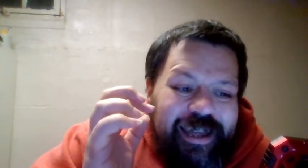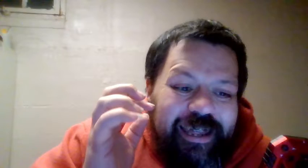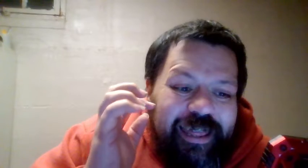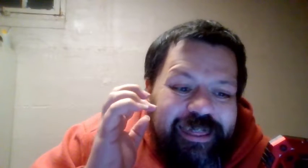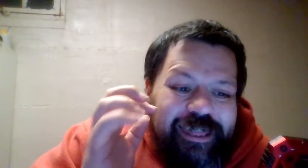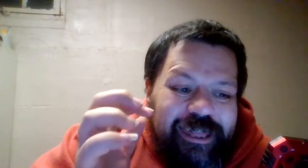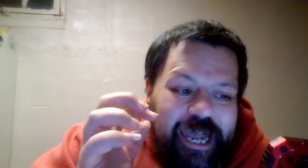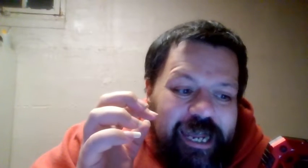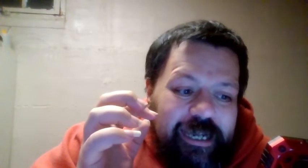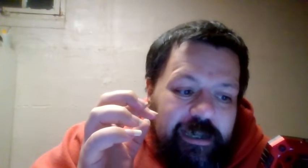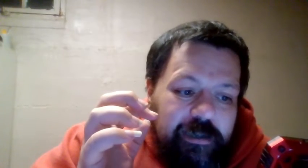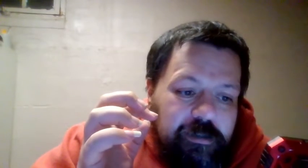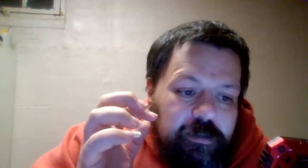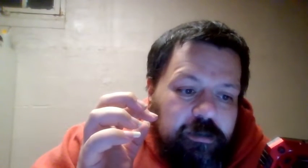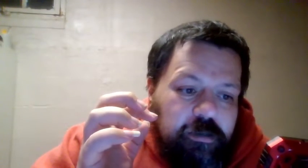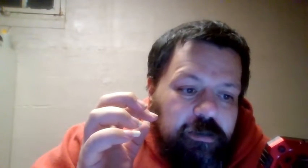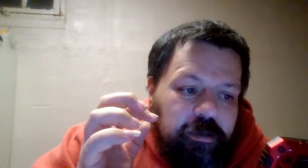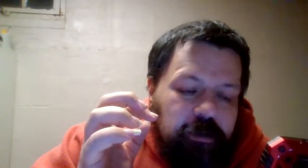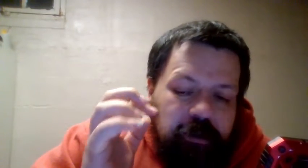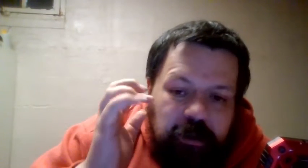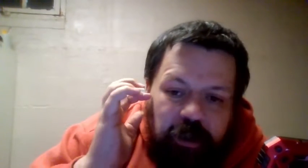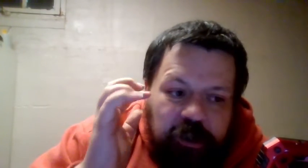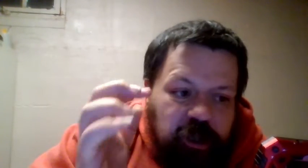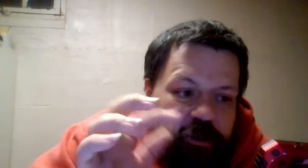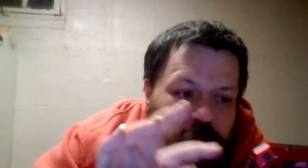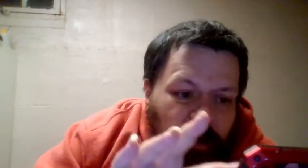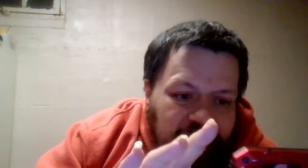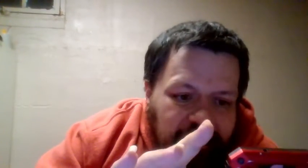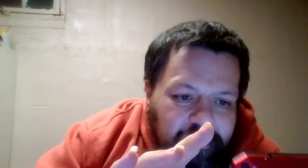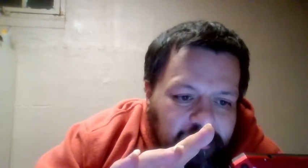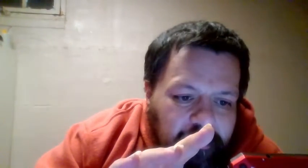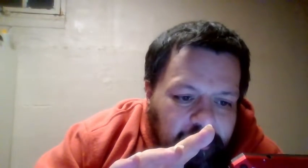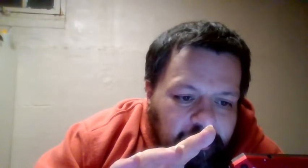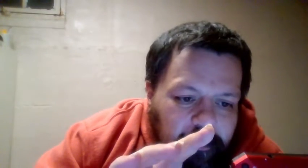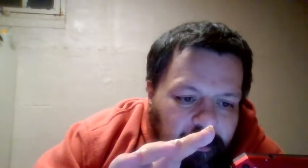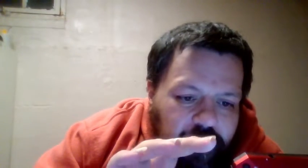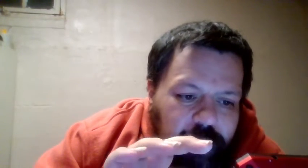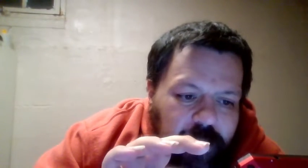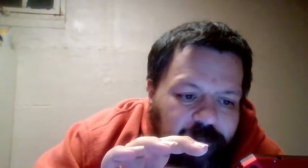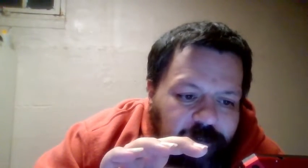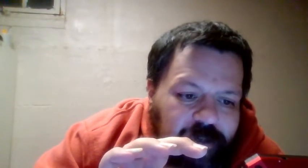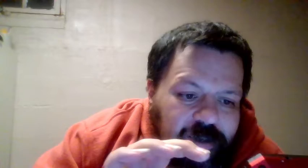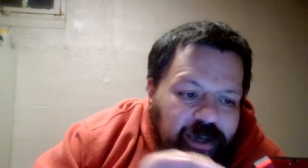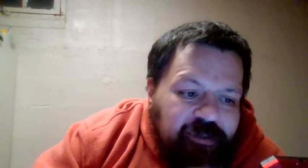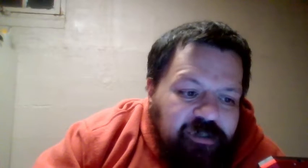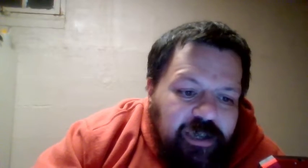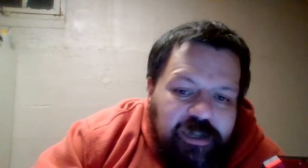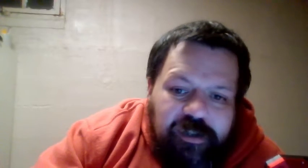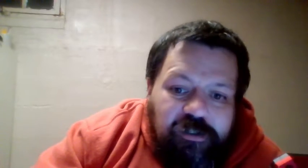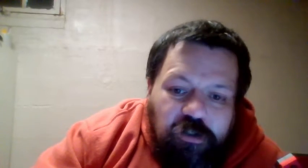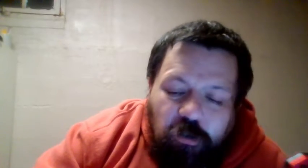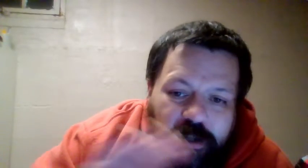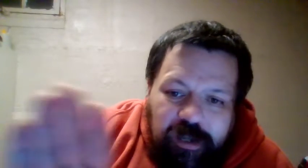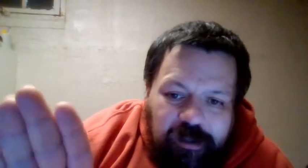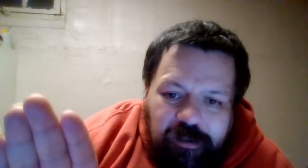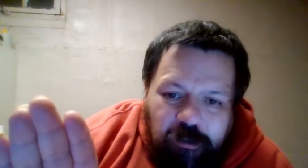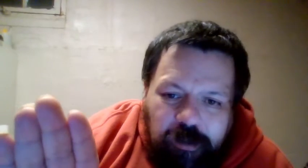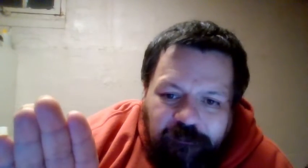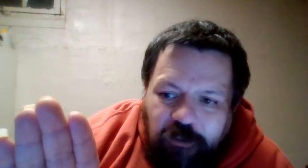to do with it. As a matter of fact, it has nothing to do with the